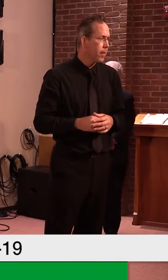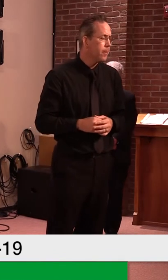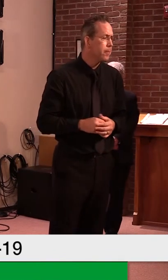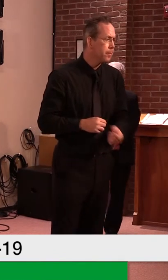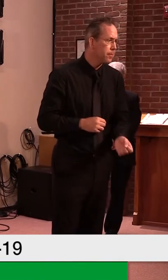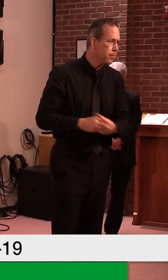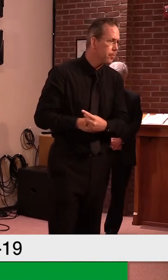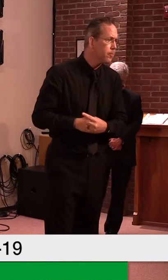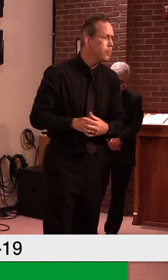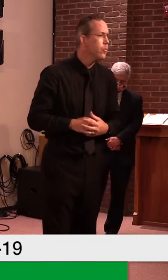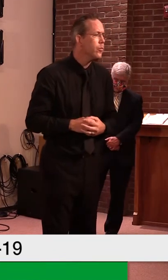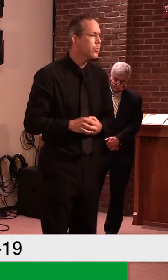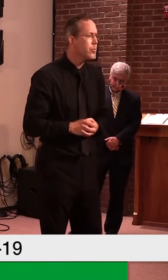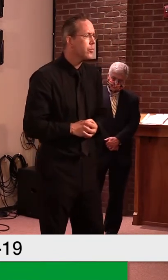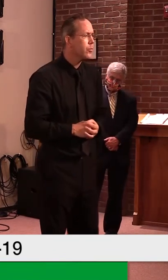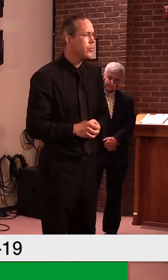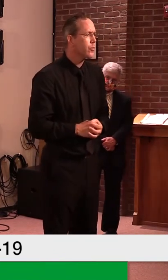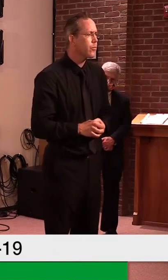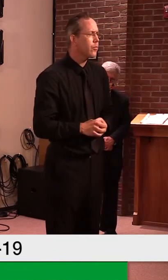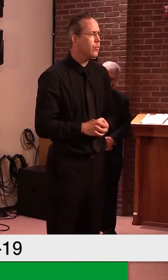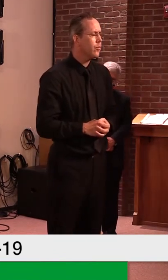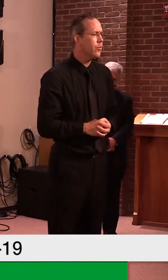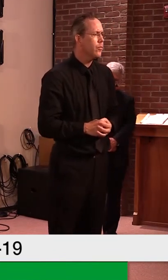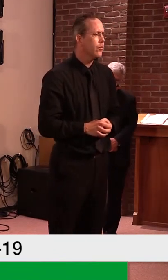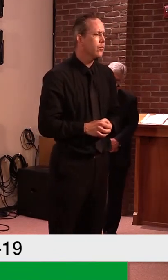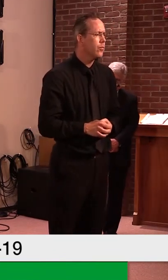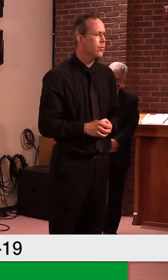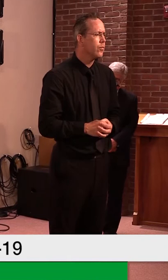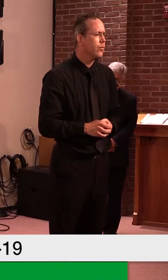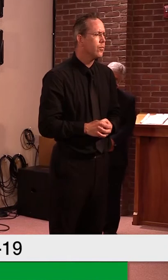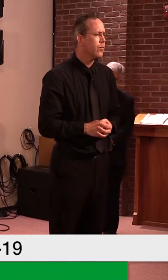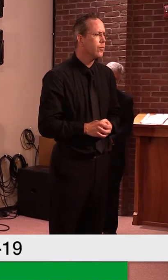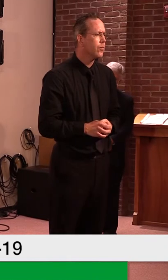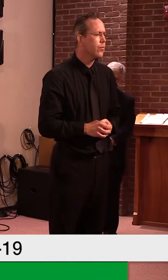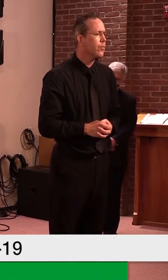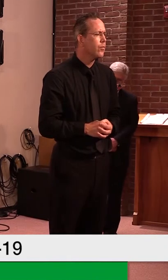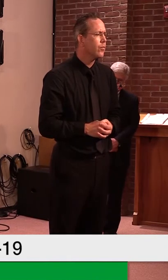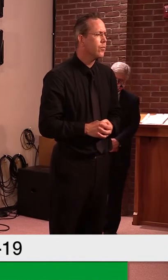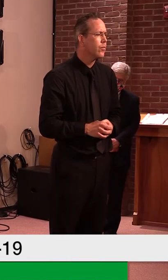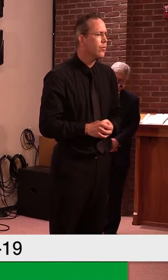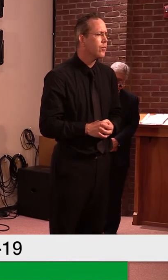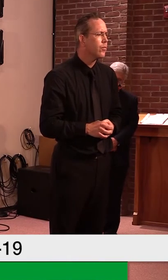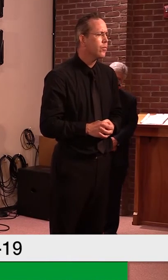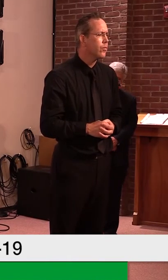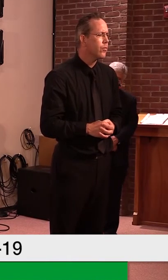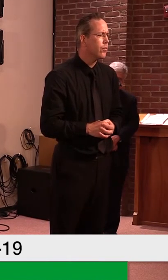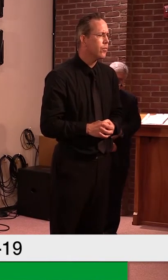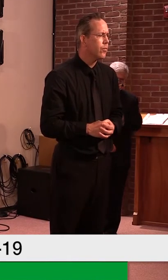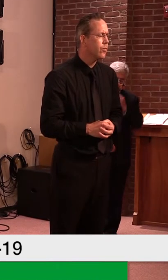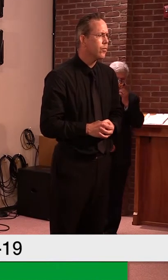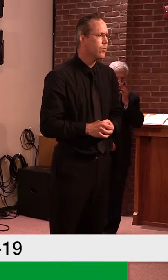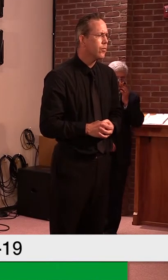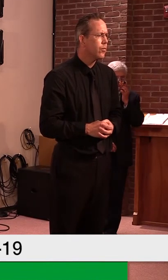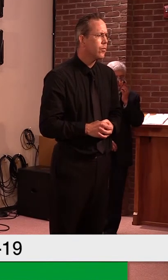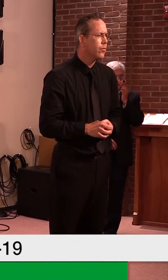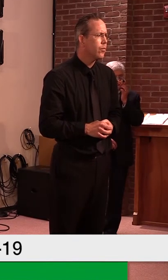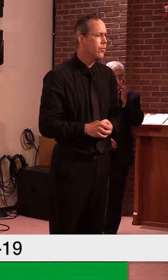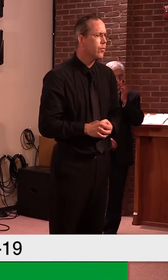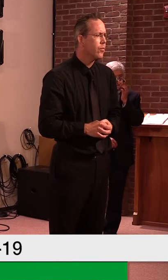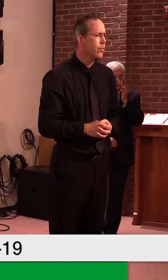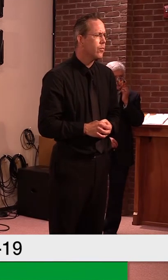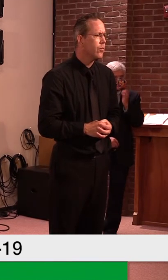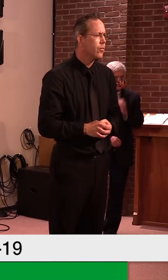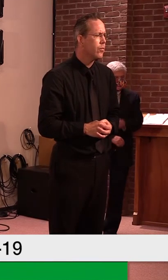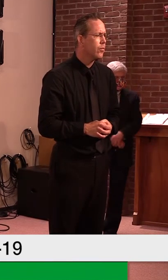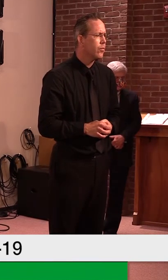restrictions that you can't use it for the budget, you can't use it for unemployment insurance either. But as, as I recall, there's about 100